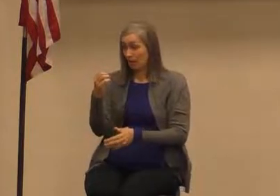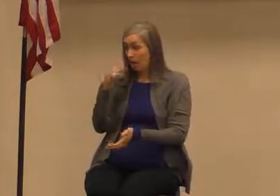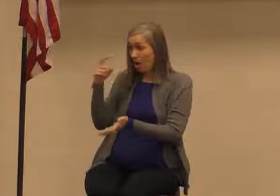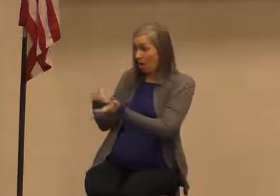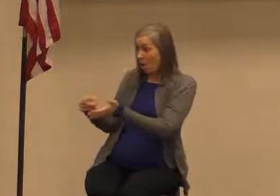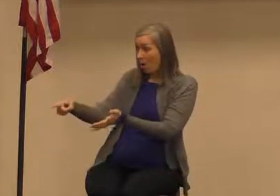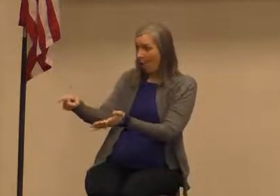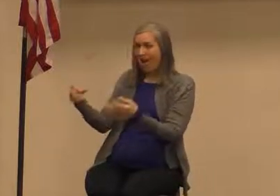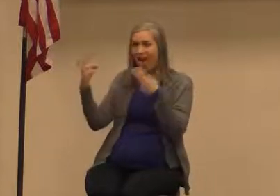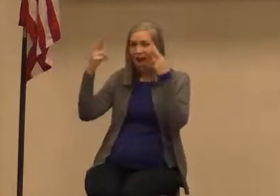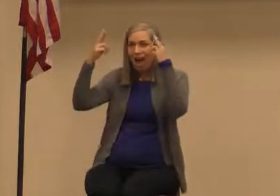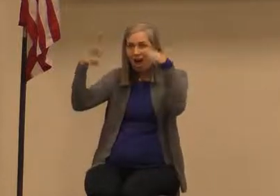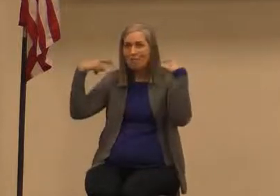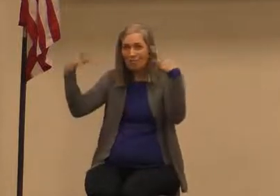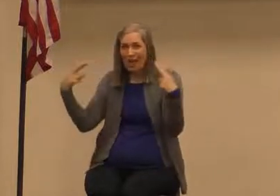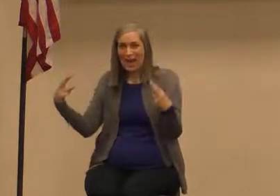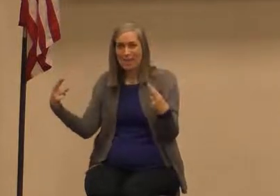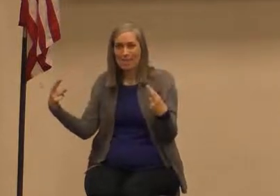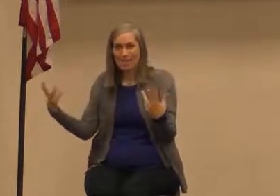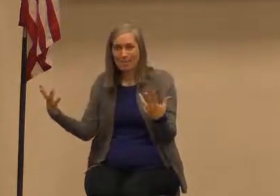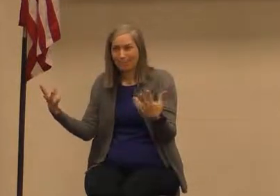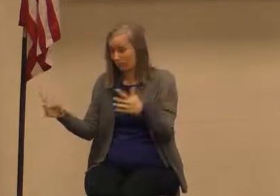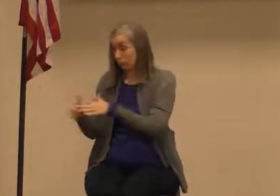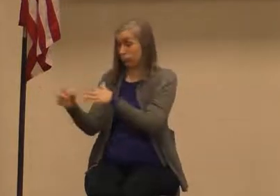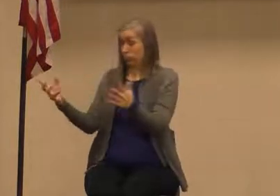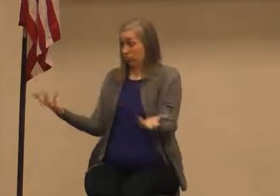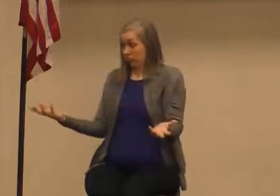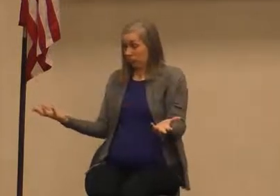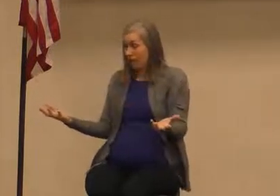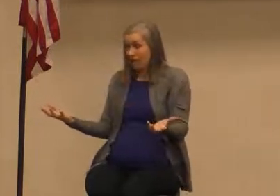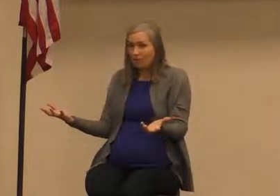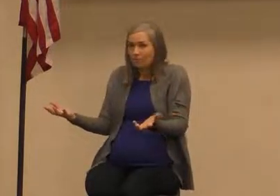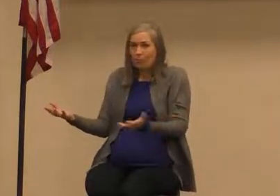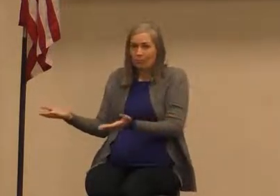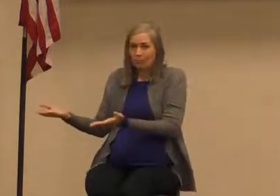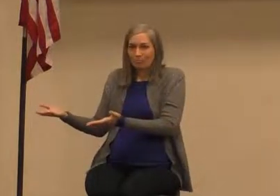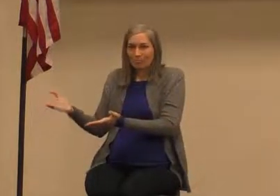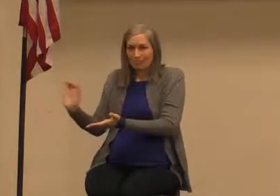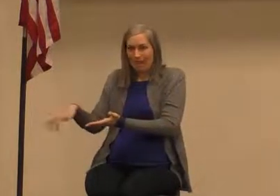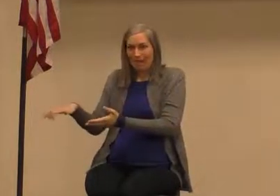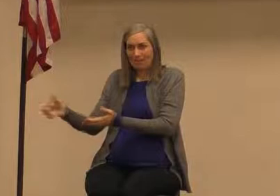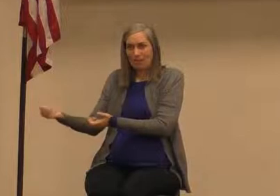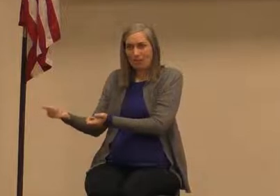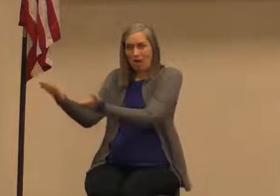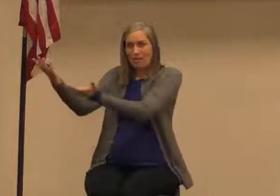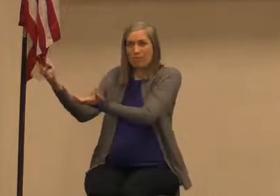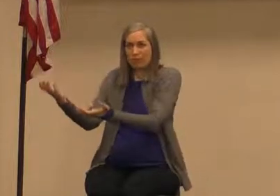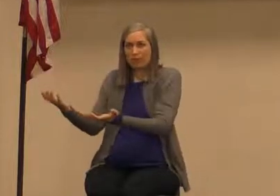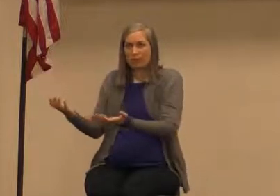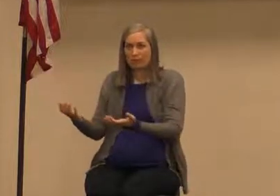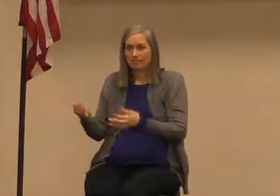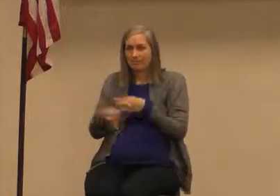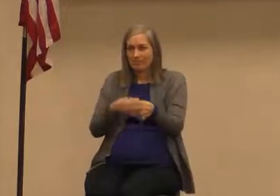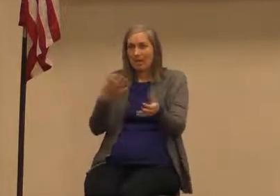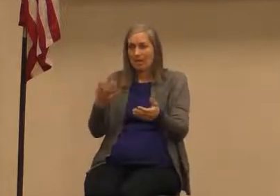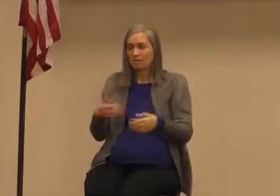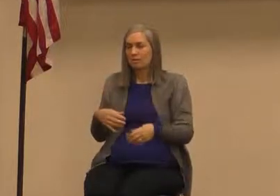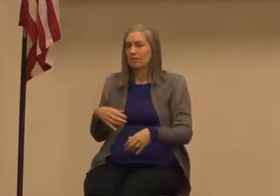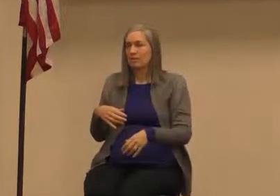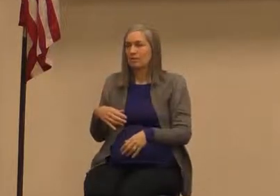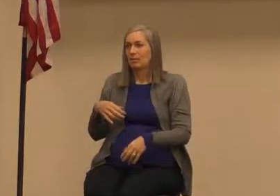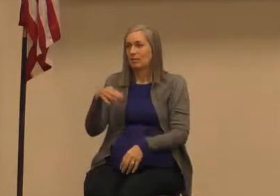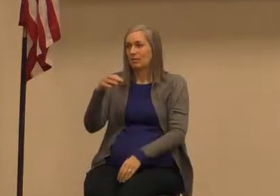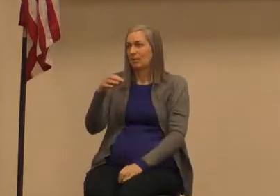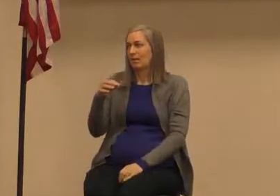okay you offer that as a sacrifice the Lord will provide there's another one there's several more Yahweh Rapha the Lord